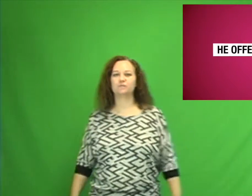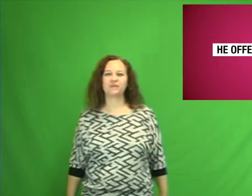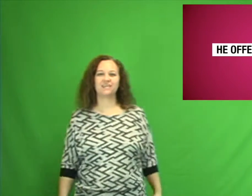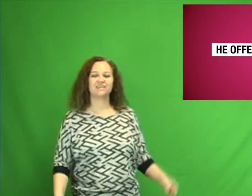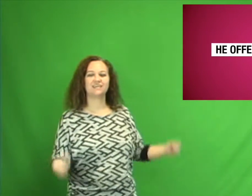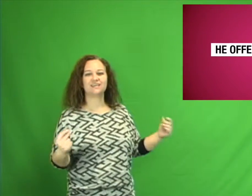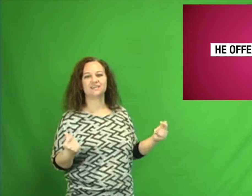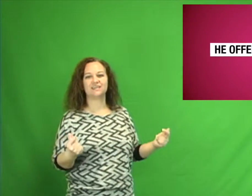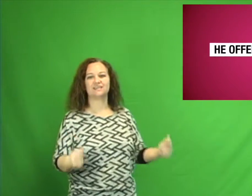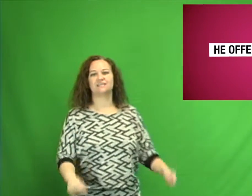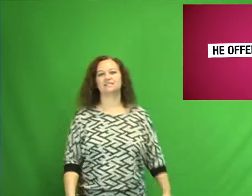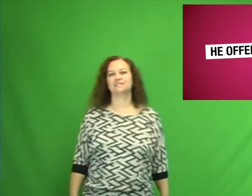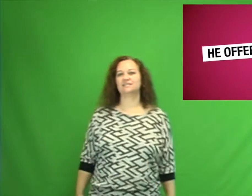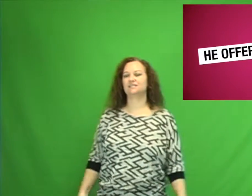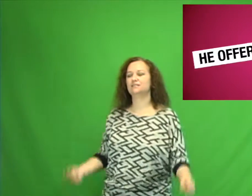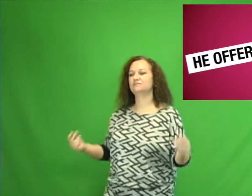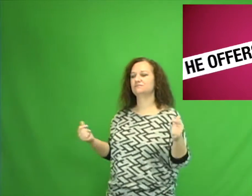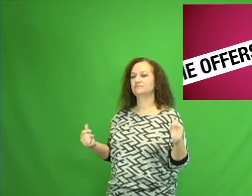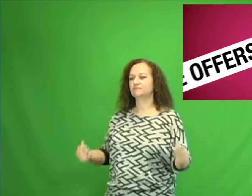to me